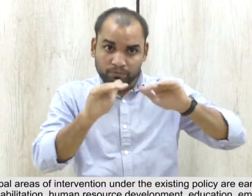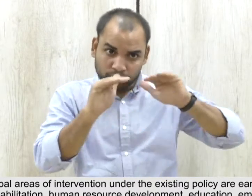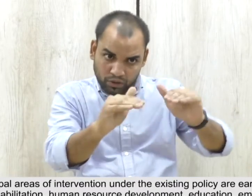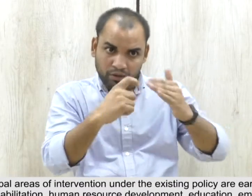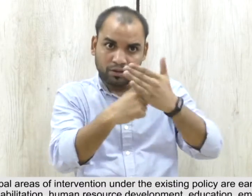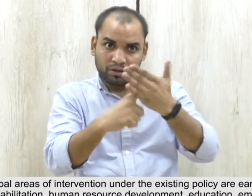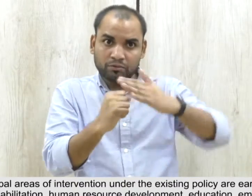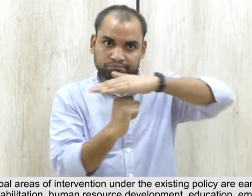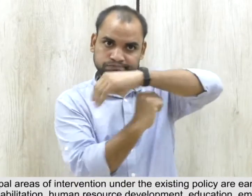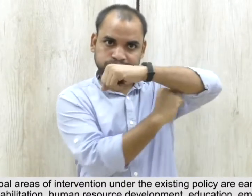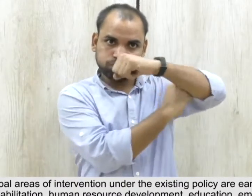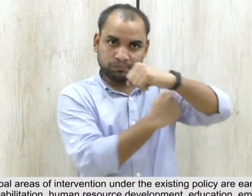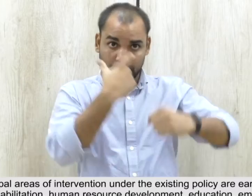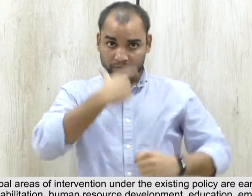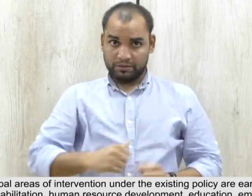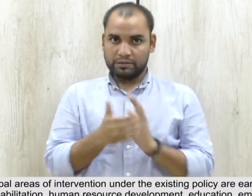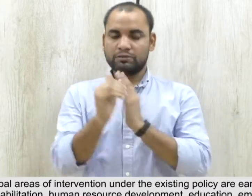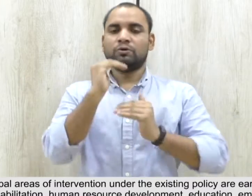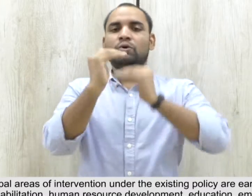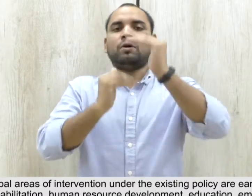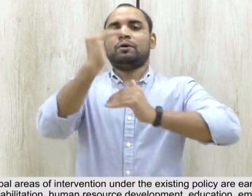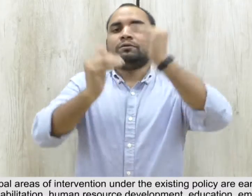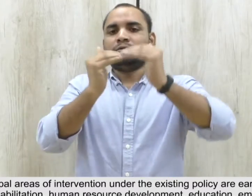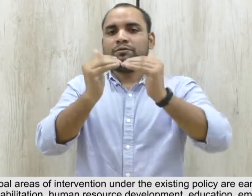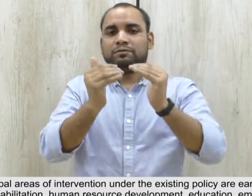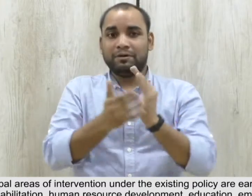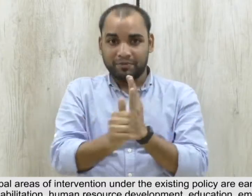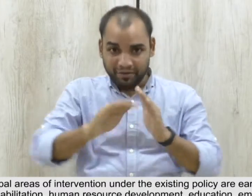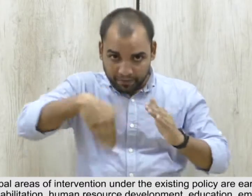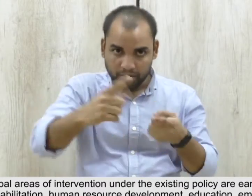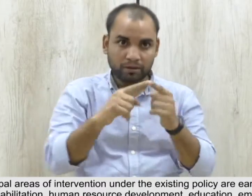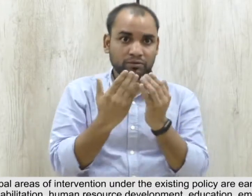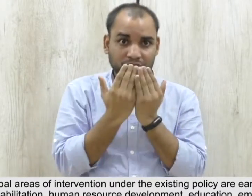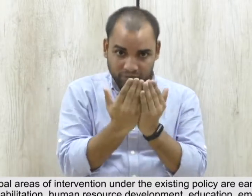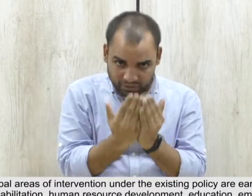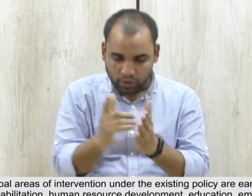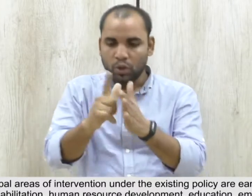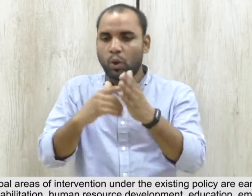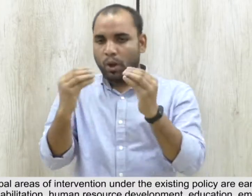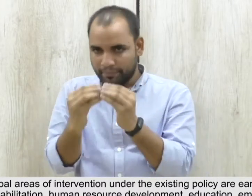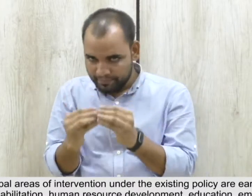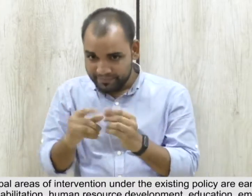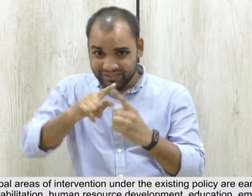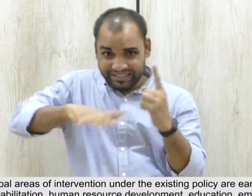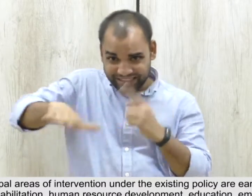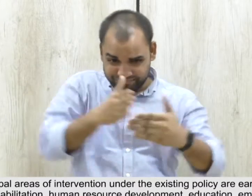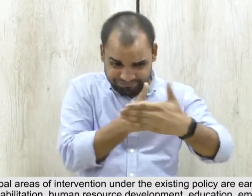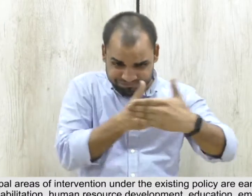existing policy are early identification and intervention, rehabilitation, human resource development,